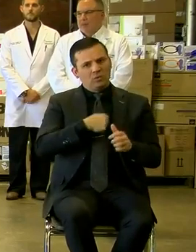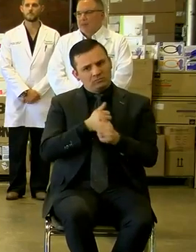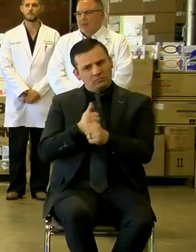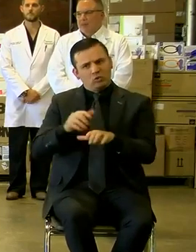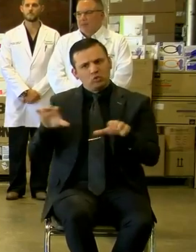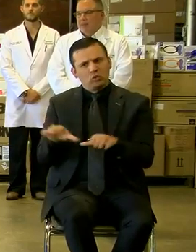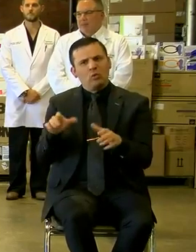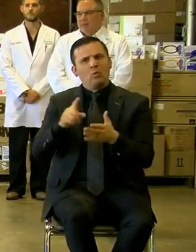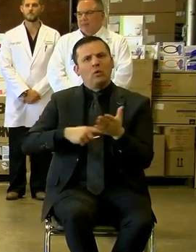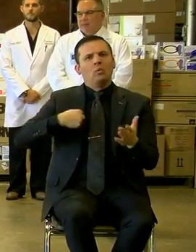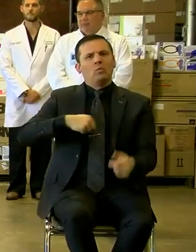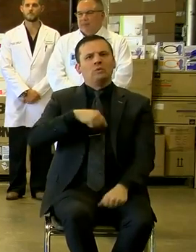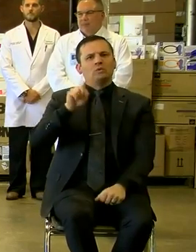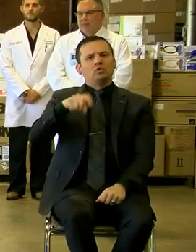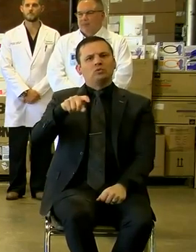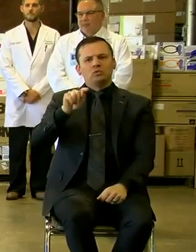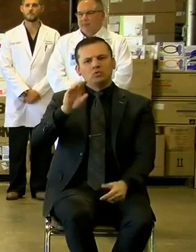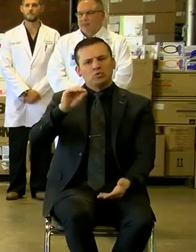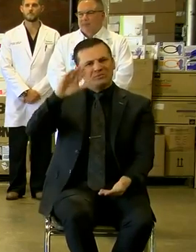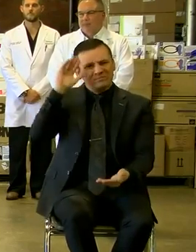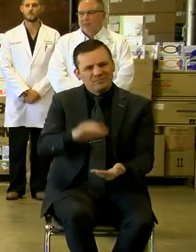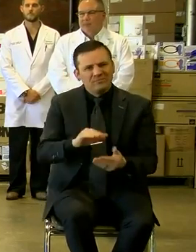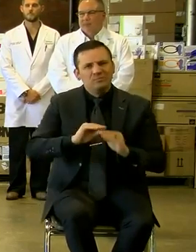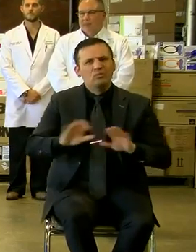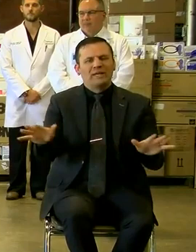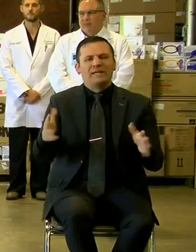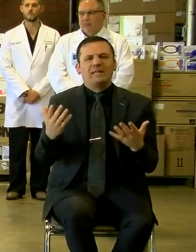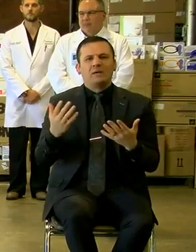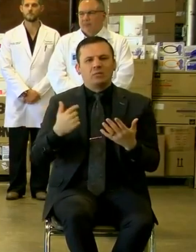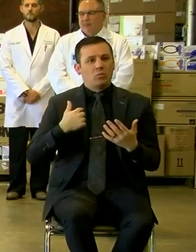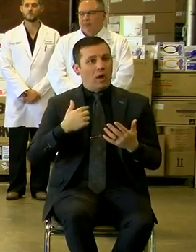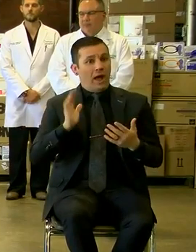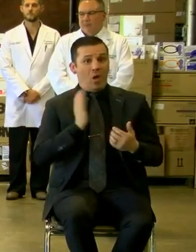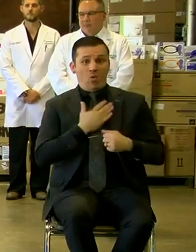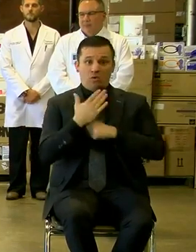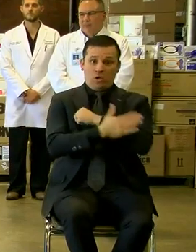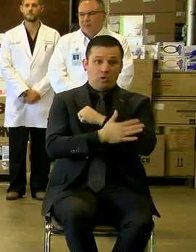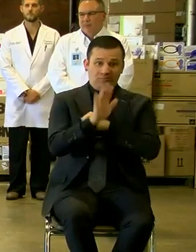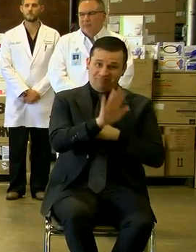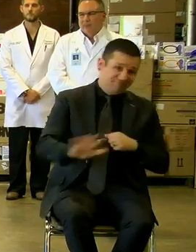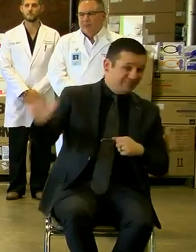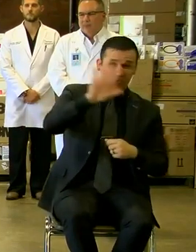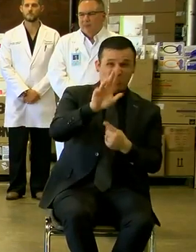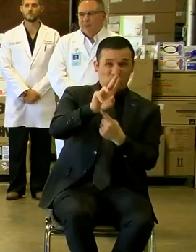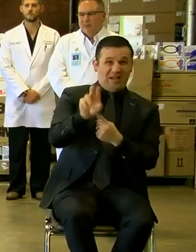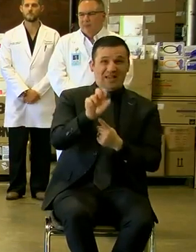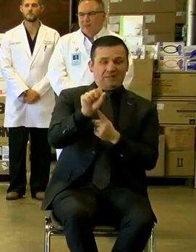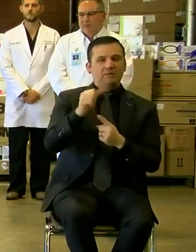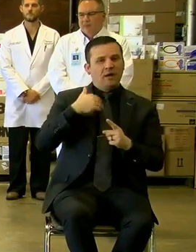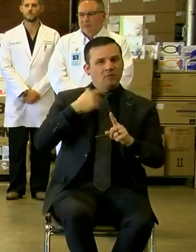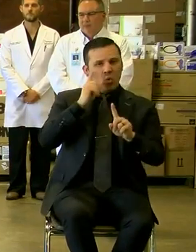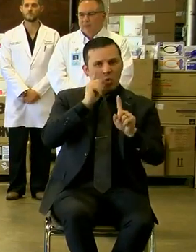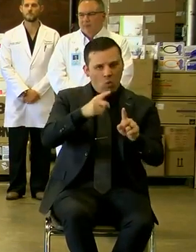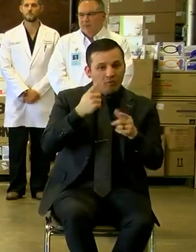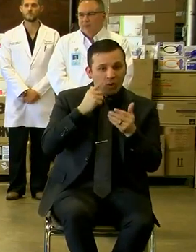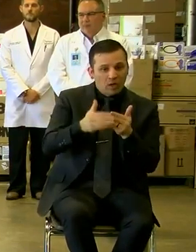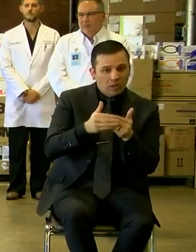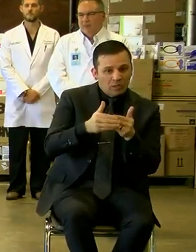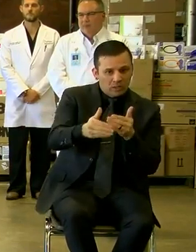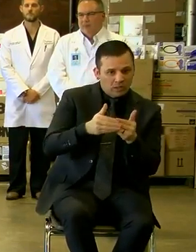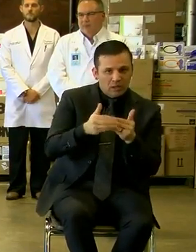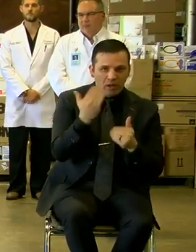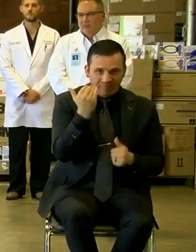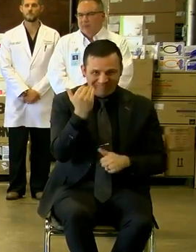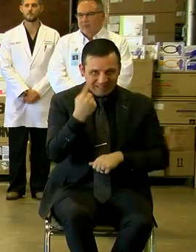to slow the spread. We have a countrywide goal, and that is over the next 15 days, we want